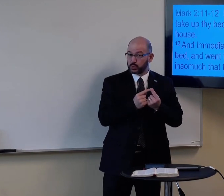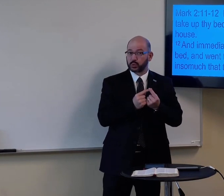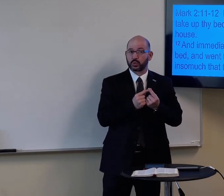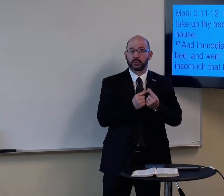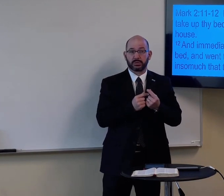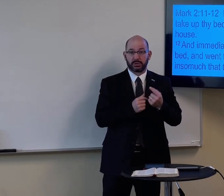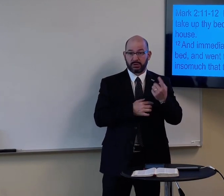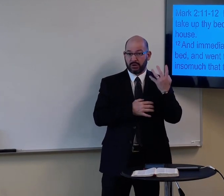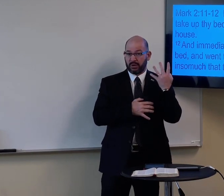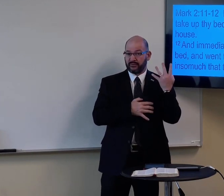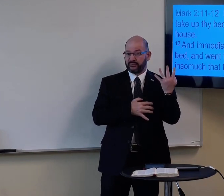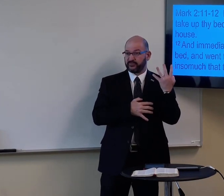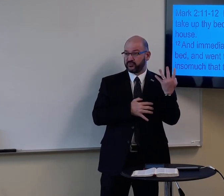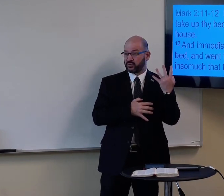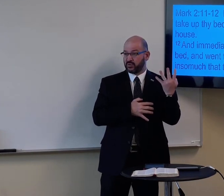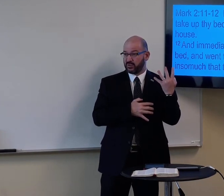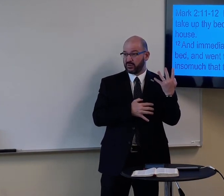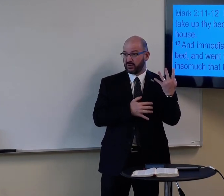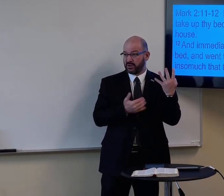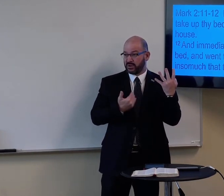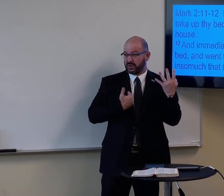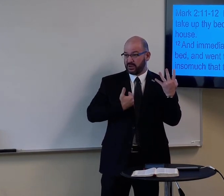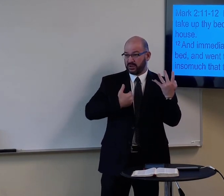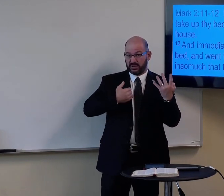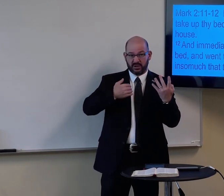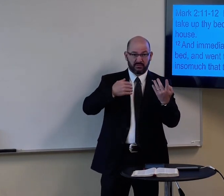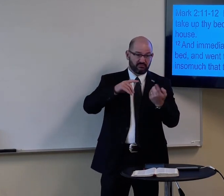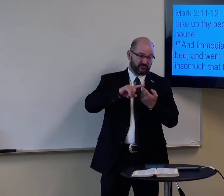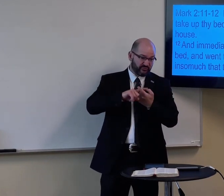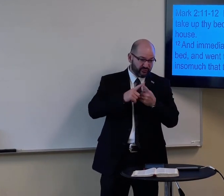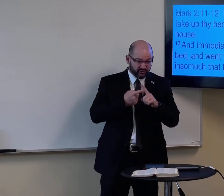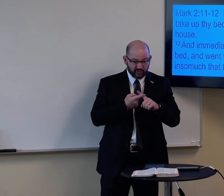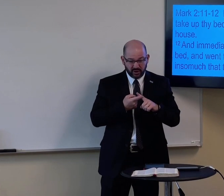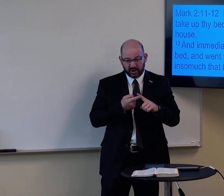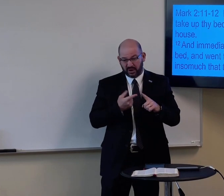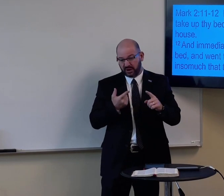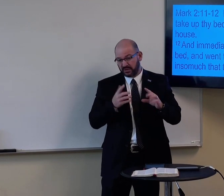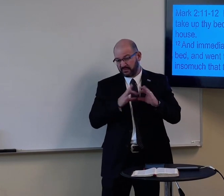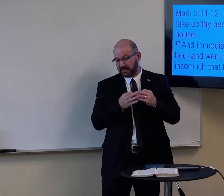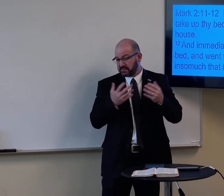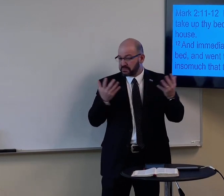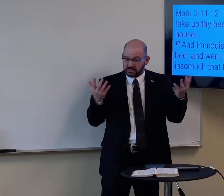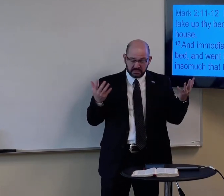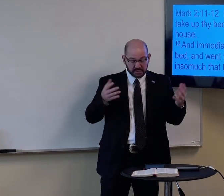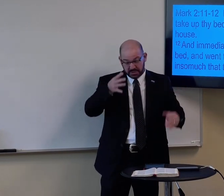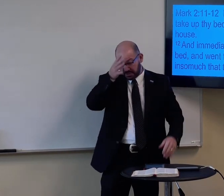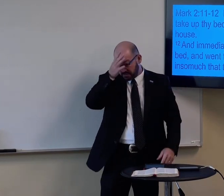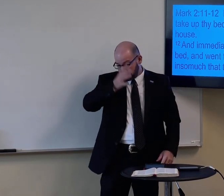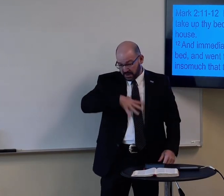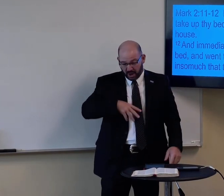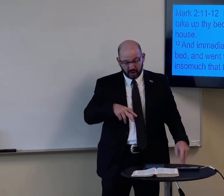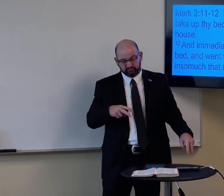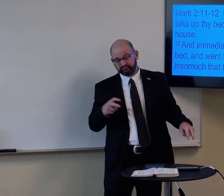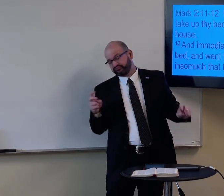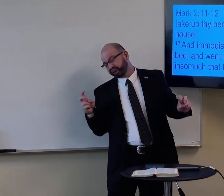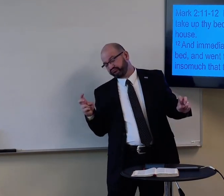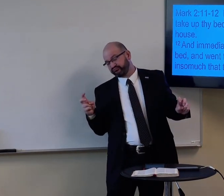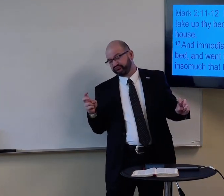And there was a group of four, and then they had a friend, a